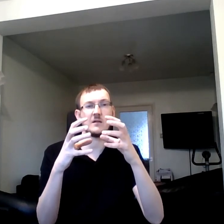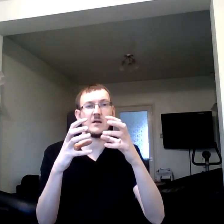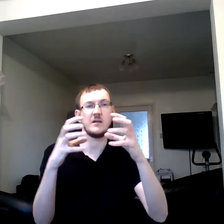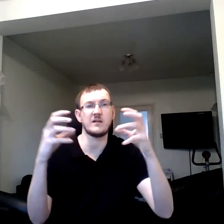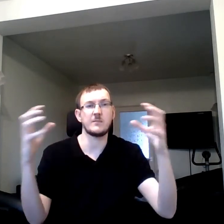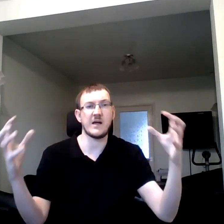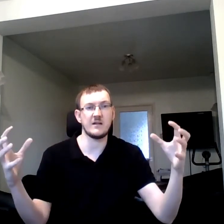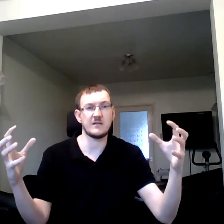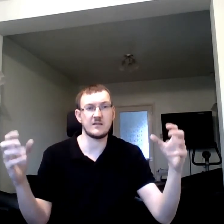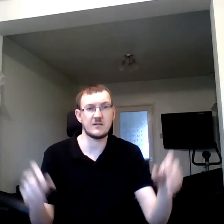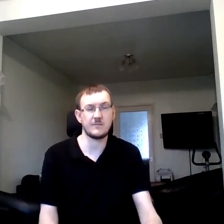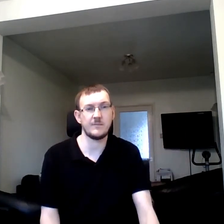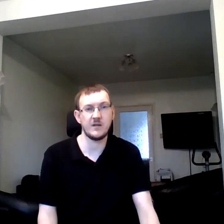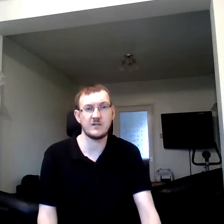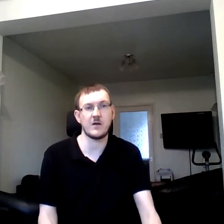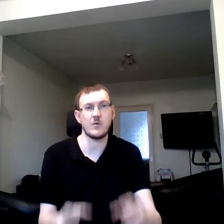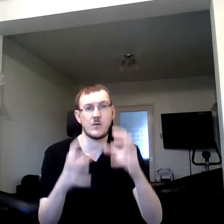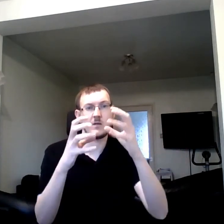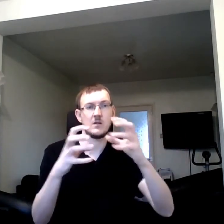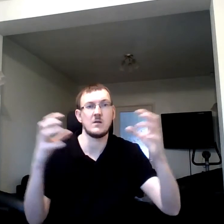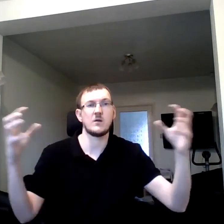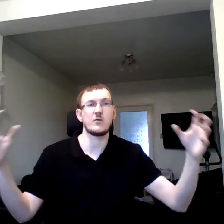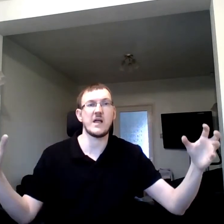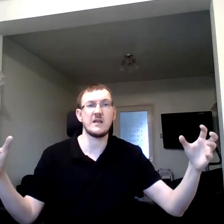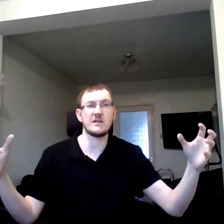It expands. So. Great.